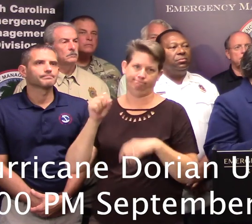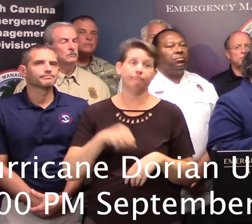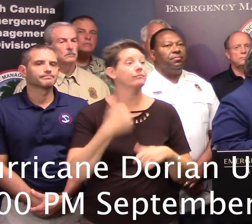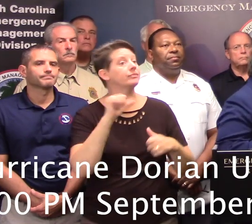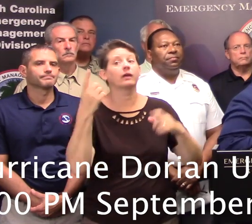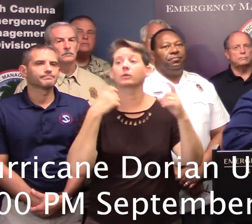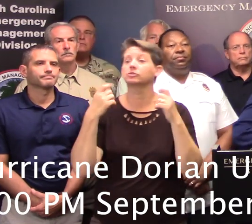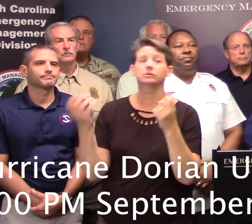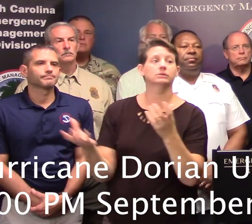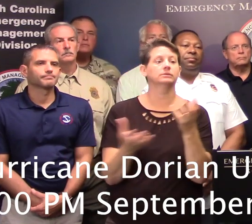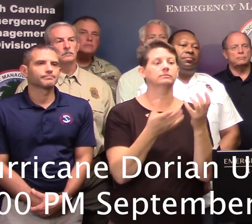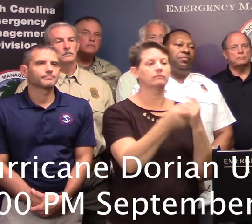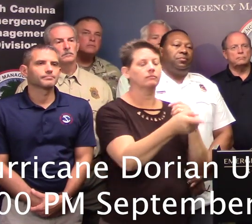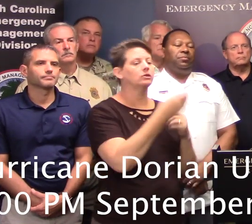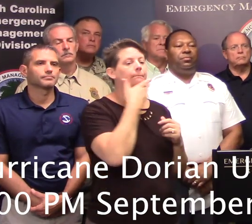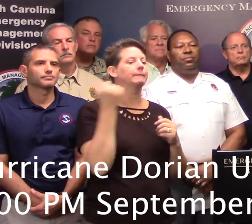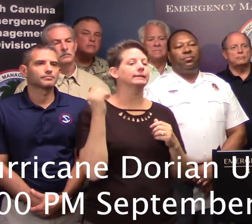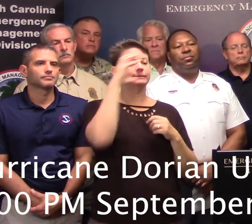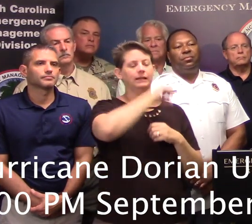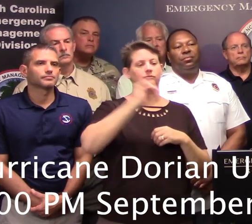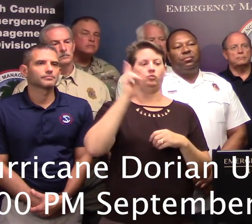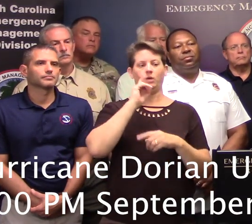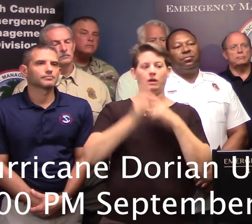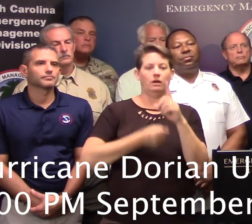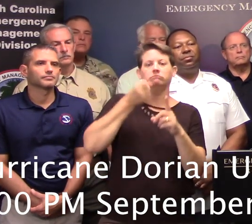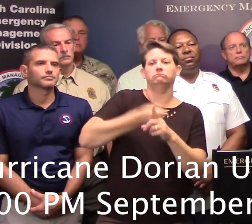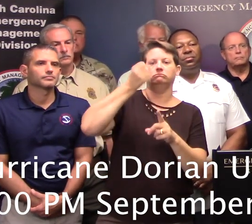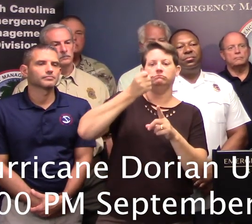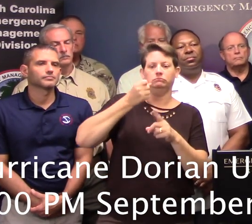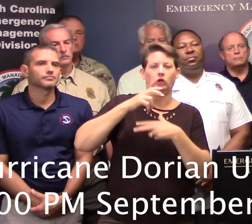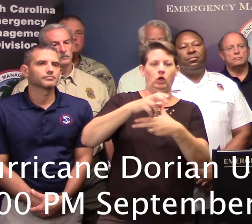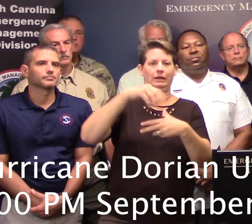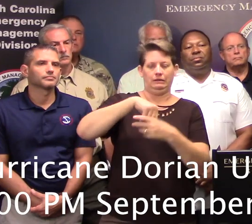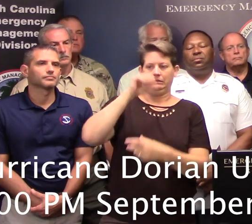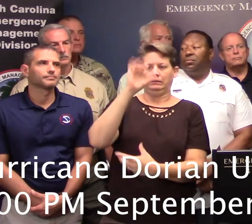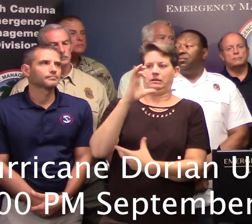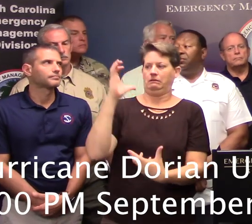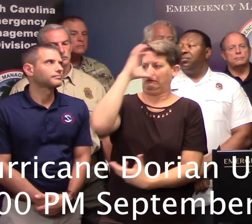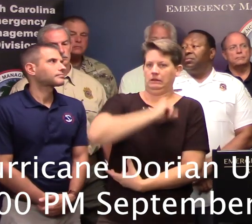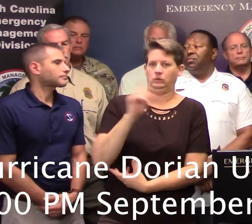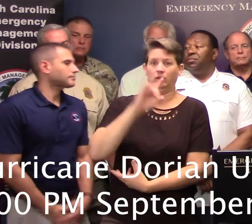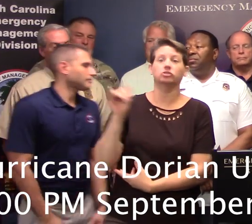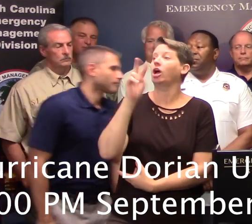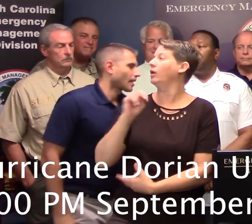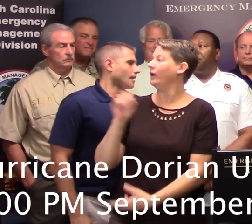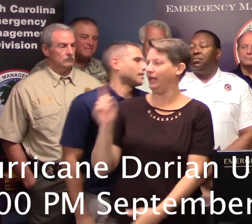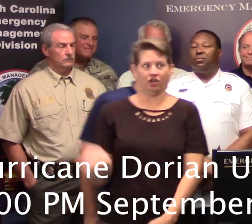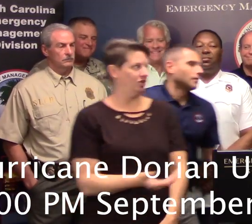Questions? What's your best guess now on where the hurricane might come ashore in South Carolina? Where's John?